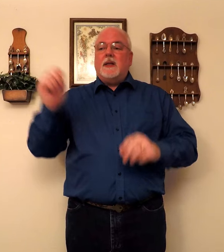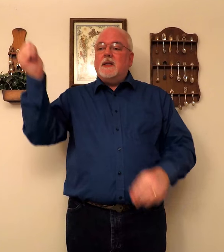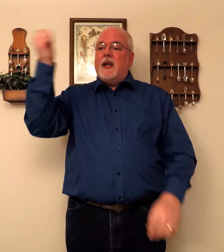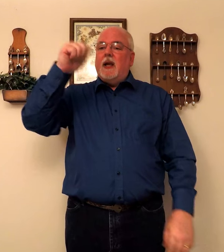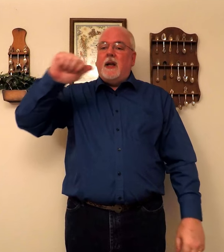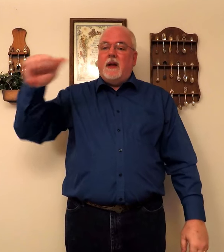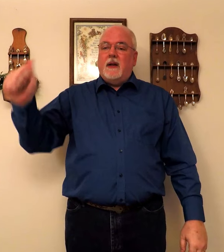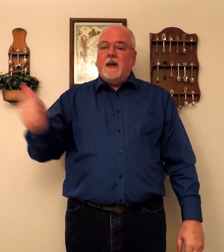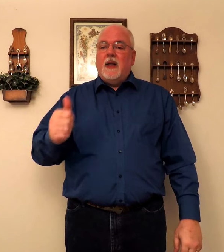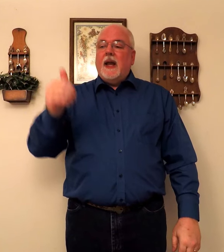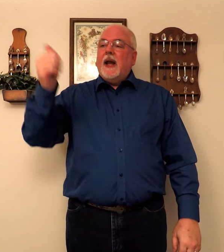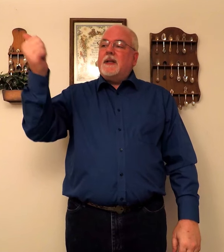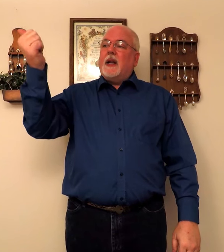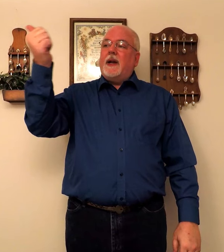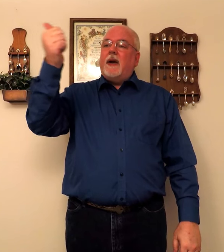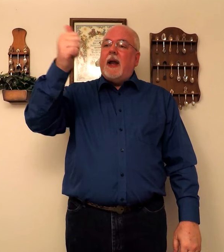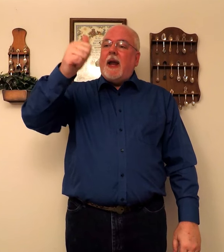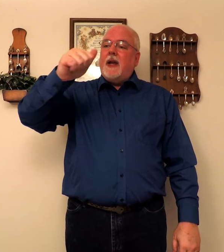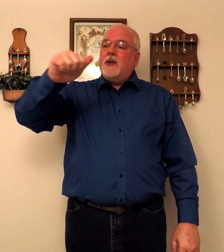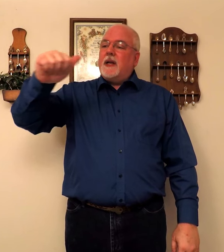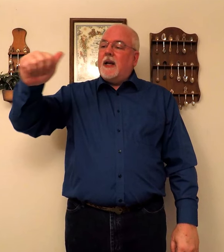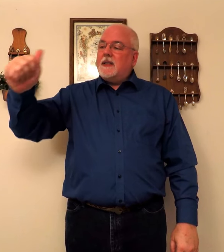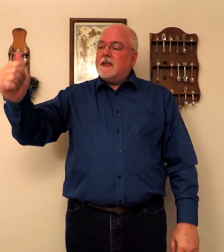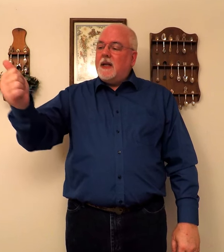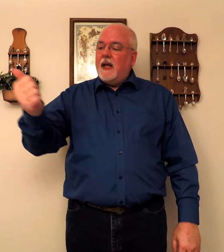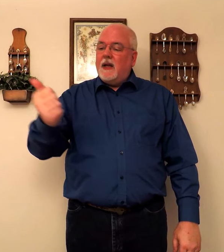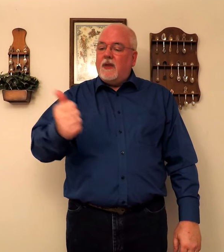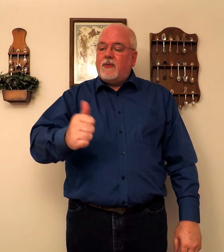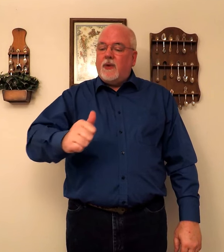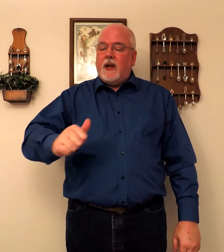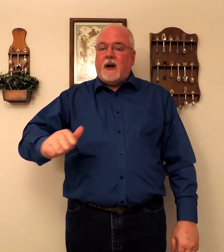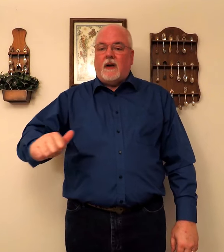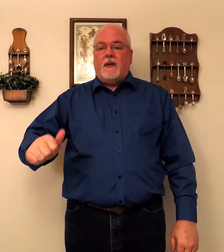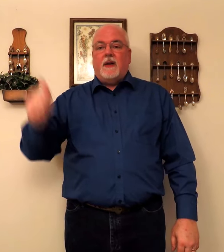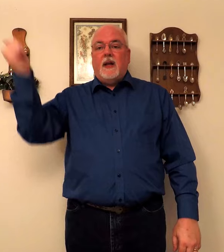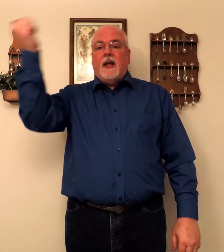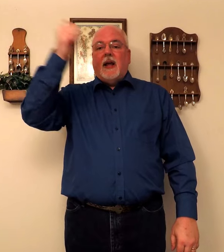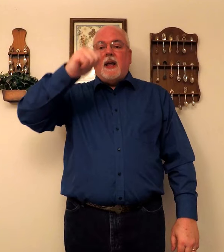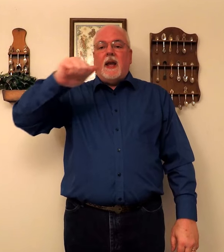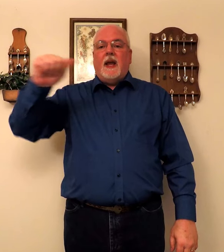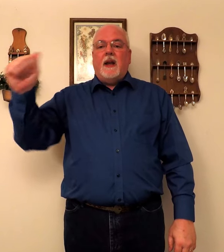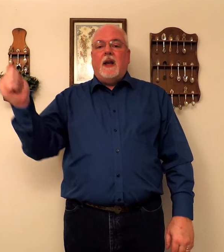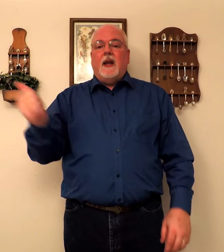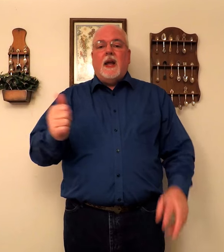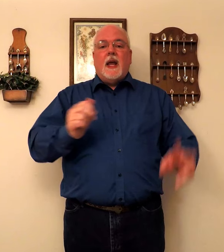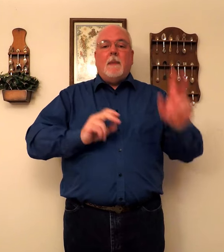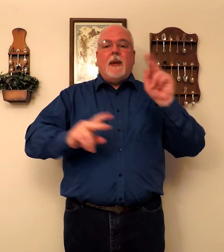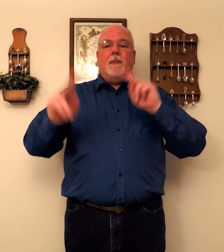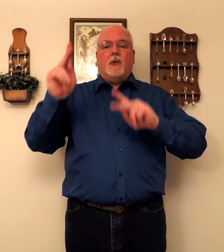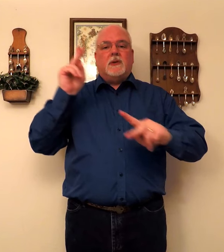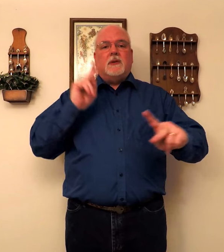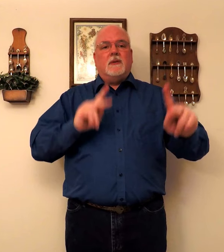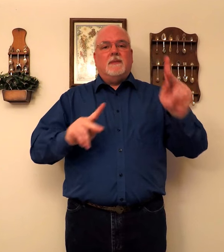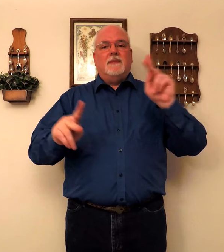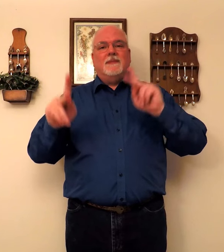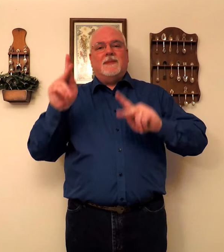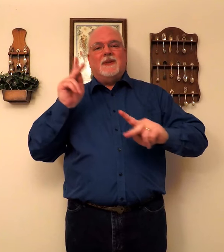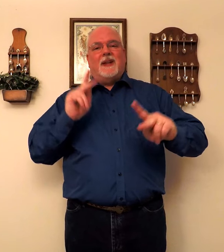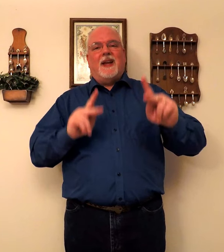This is any. It's the letter A. Just kind of snaking through the air. Any. Peoples. Okay.